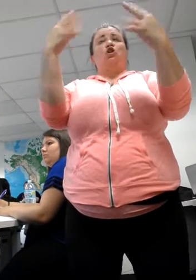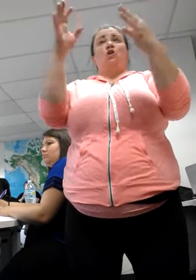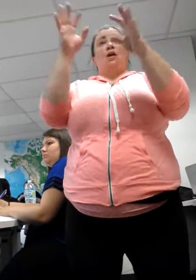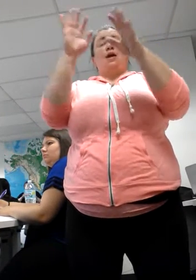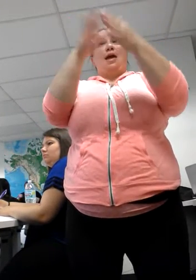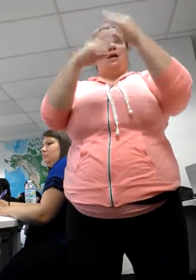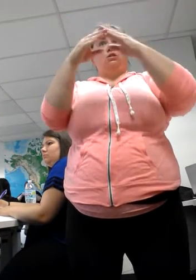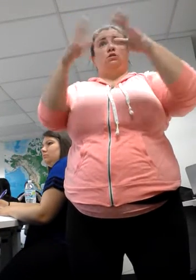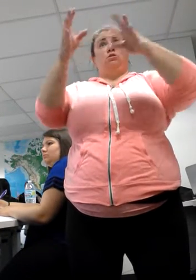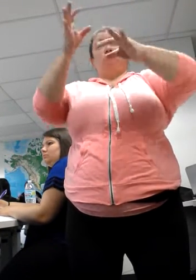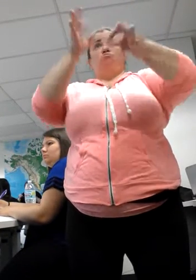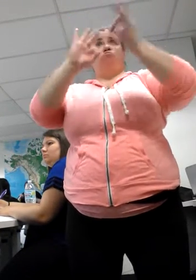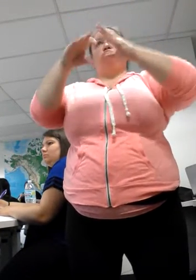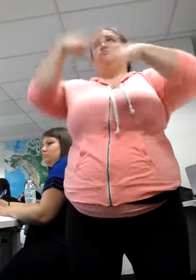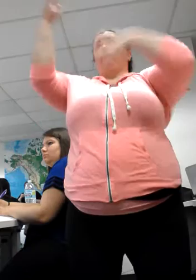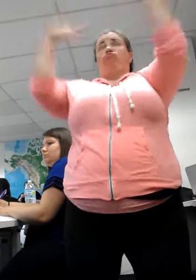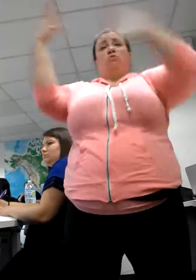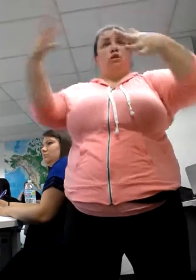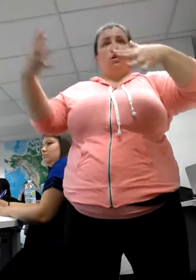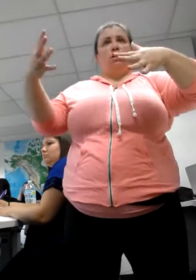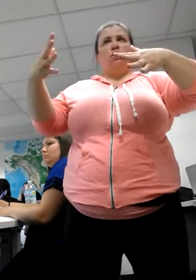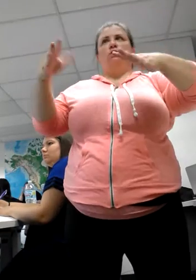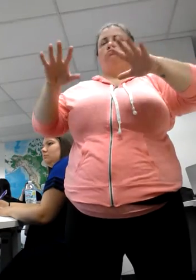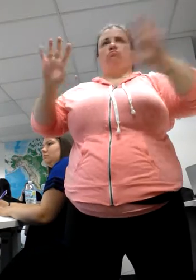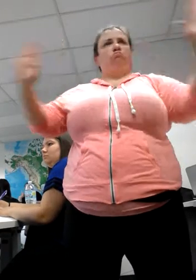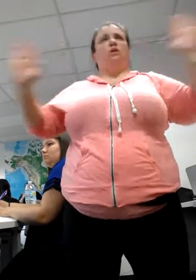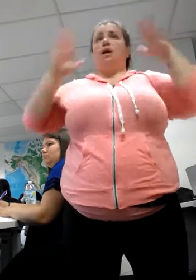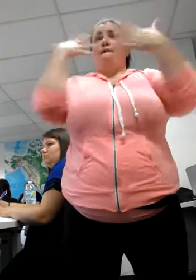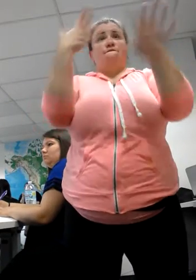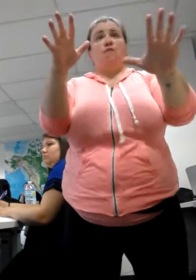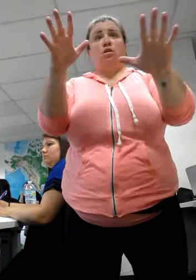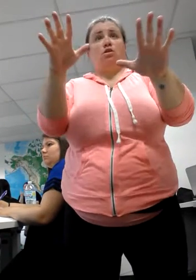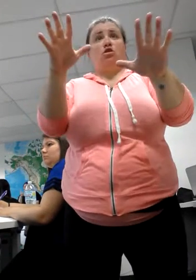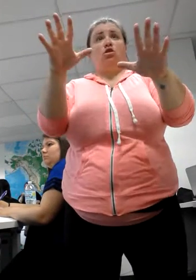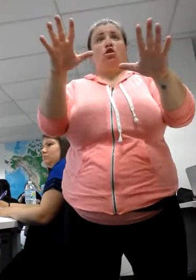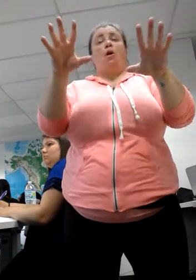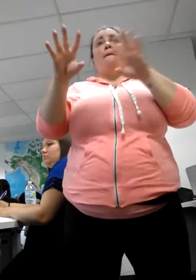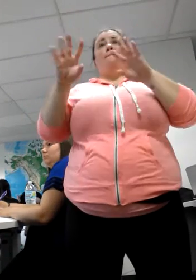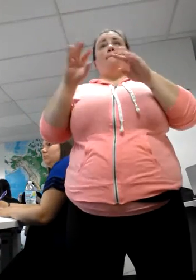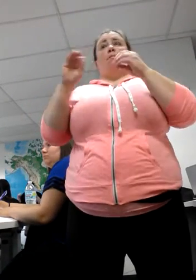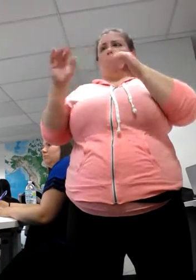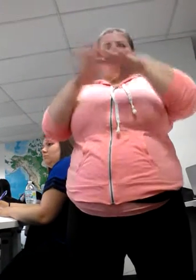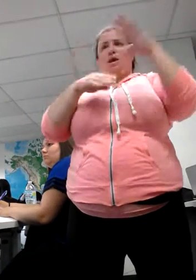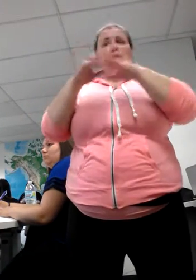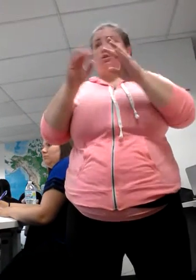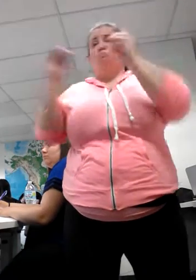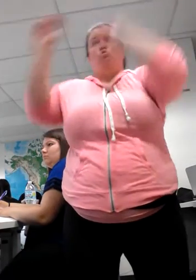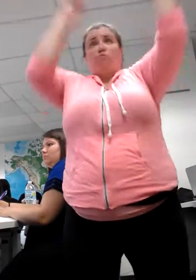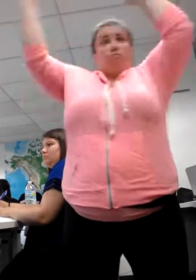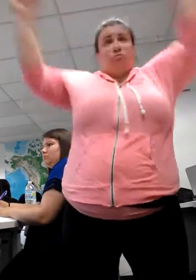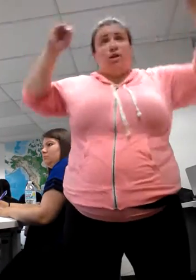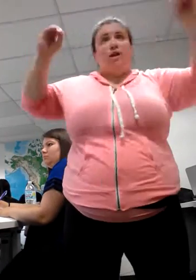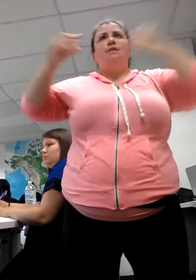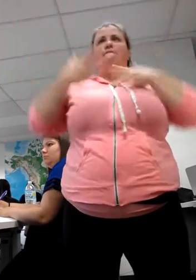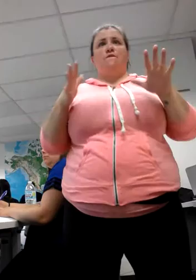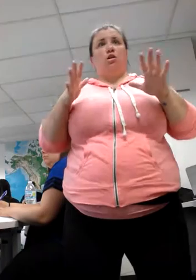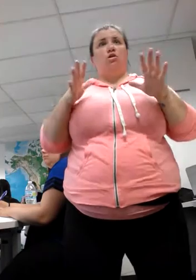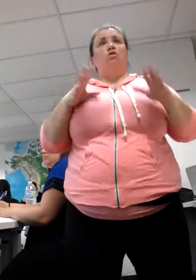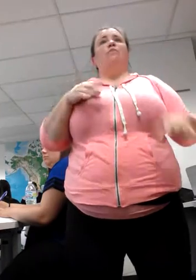And then we went to the zoo, I think, and you're moving, then it's not channeled appropriately. It should be just spoken English, and that's all you should hear